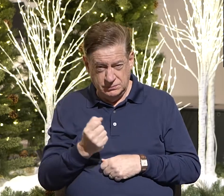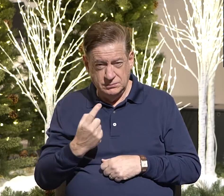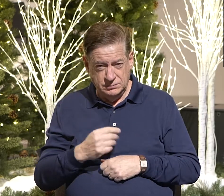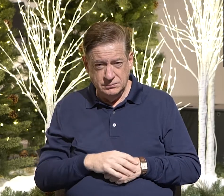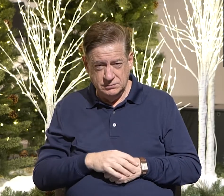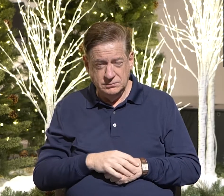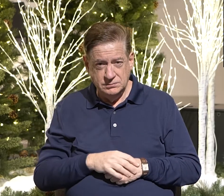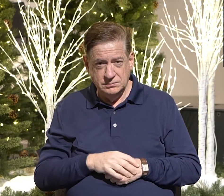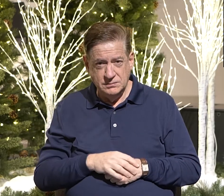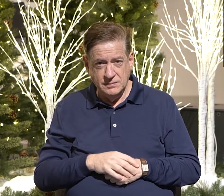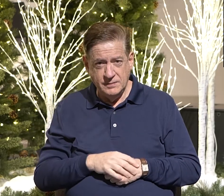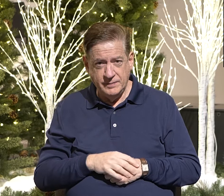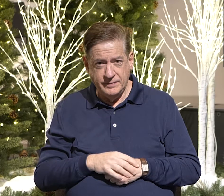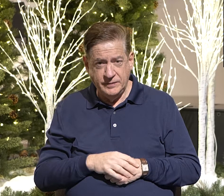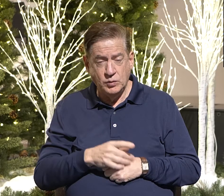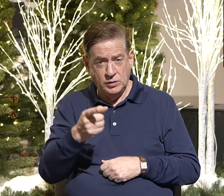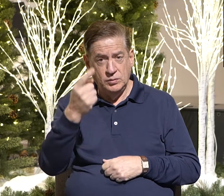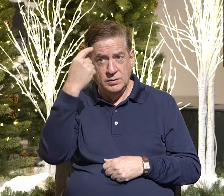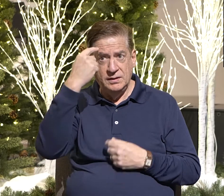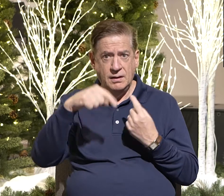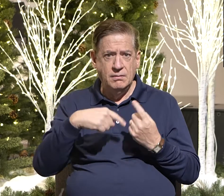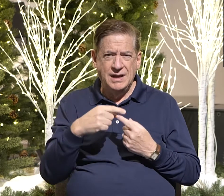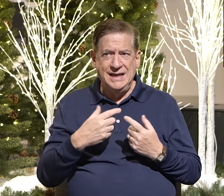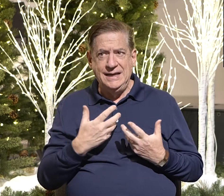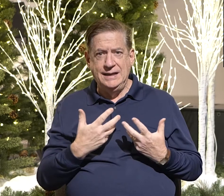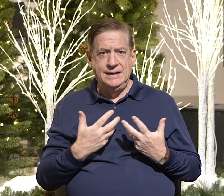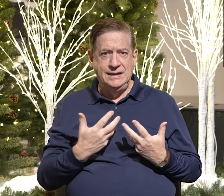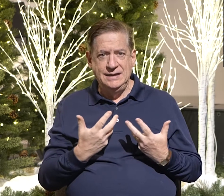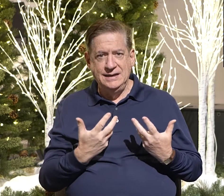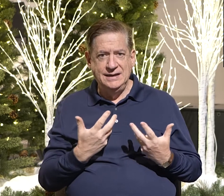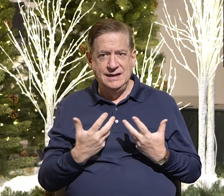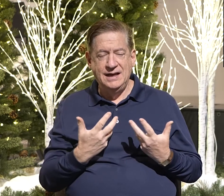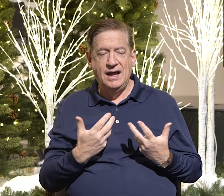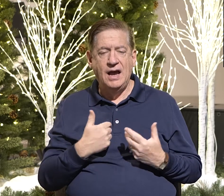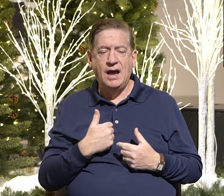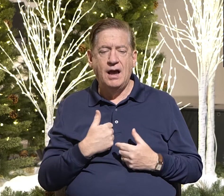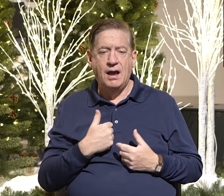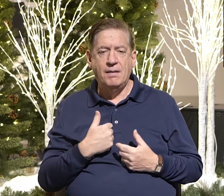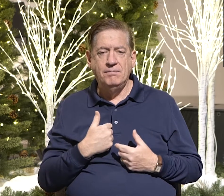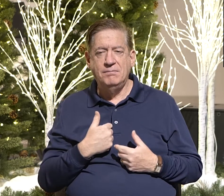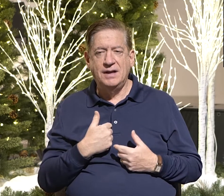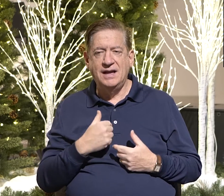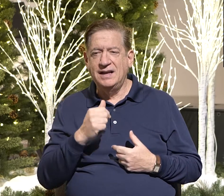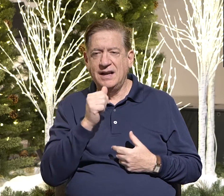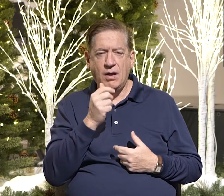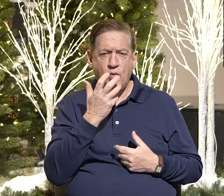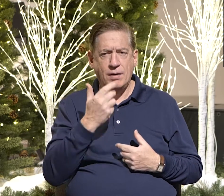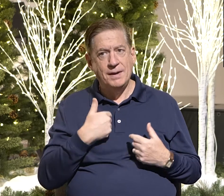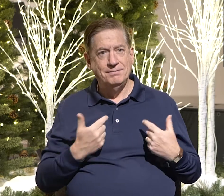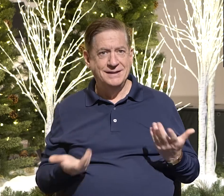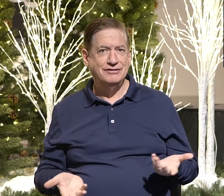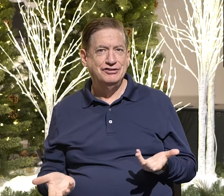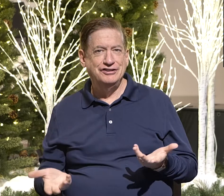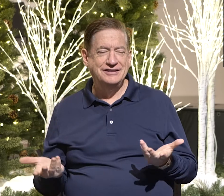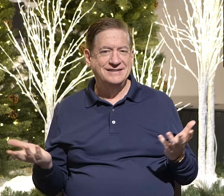See, when you think about it, you're like, Russ, I'm not, you know, I'm not lukewarm or, you I'm here.